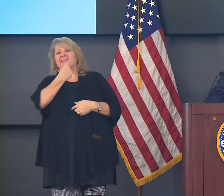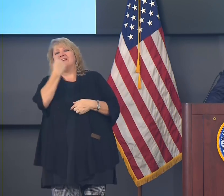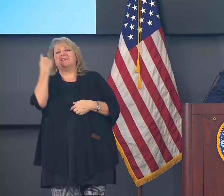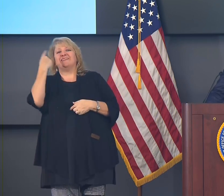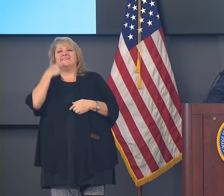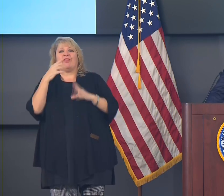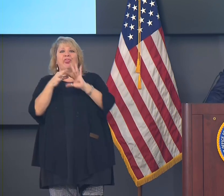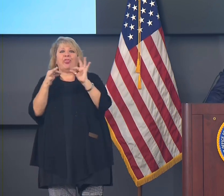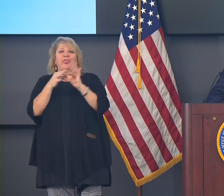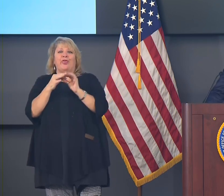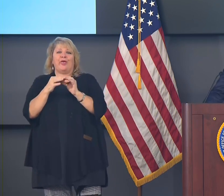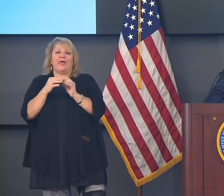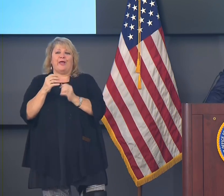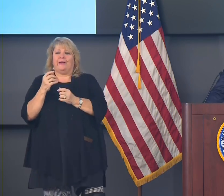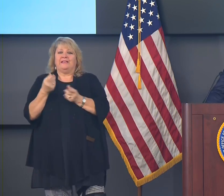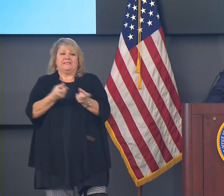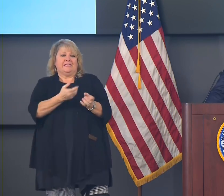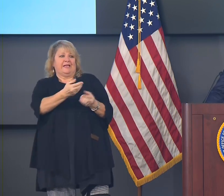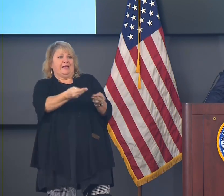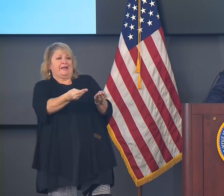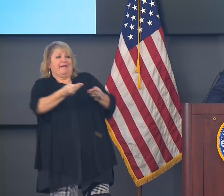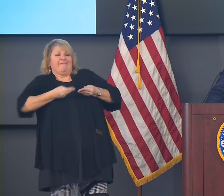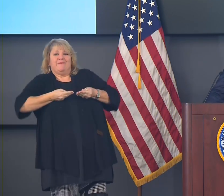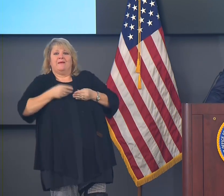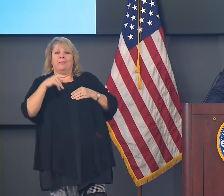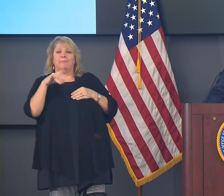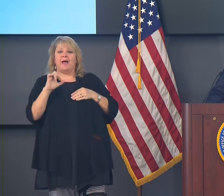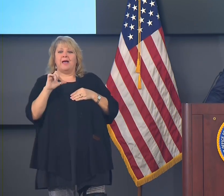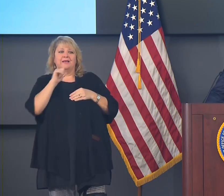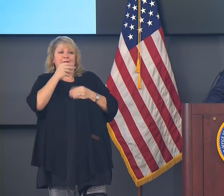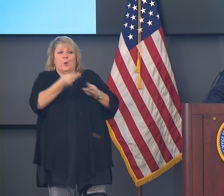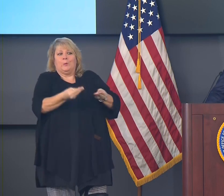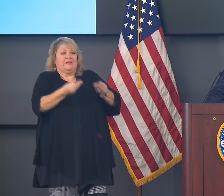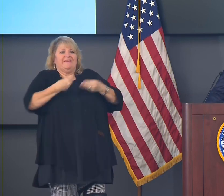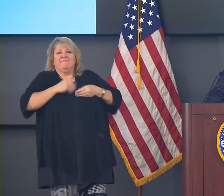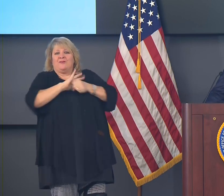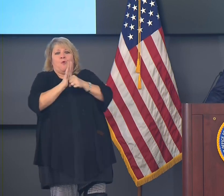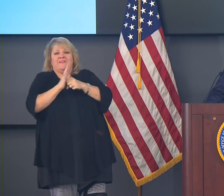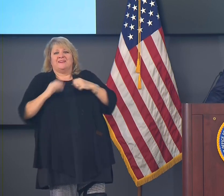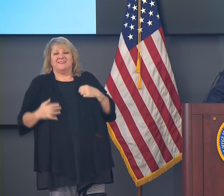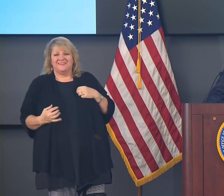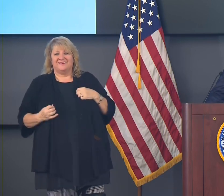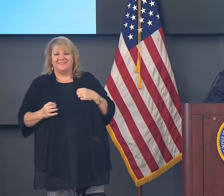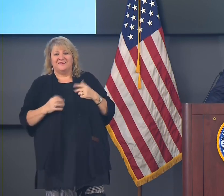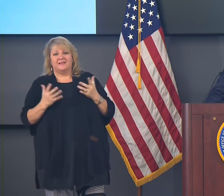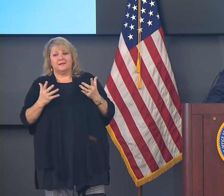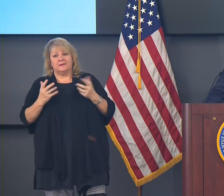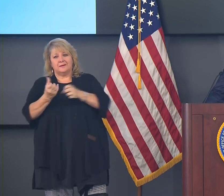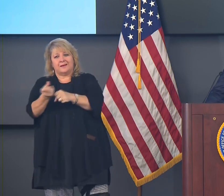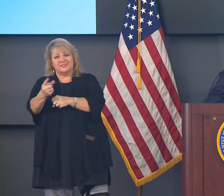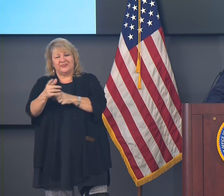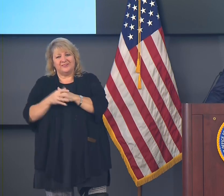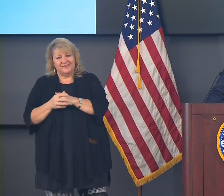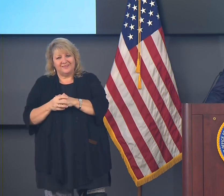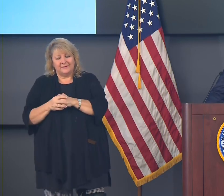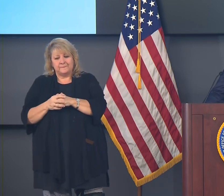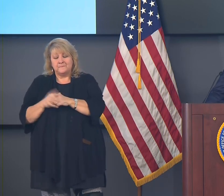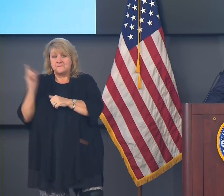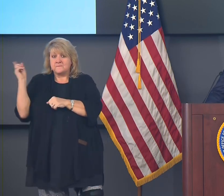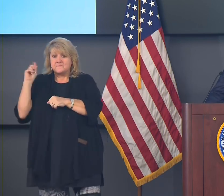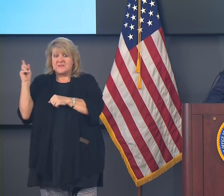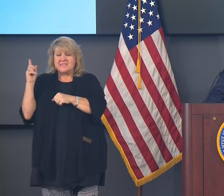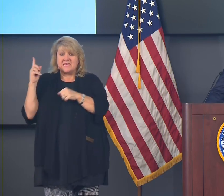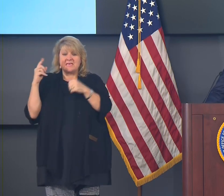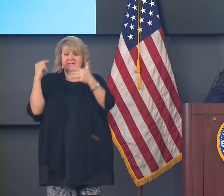measures, these restrictions and mitigation measures that we are talking about. And